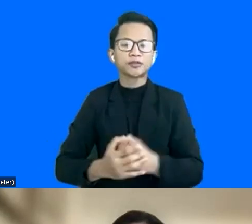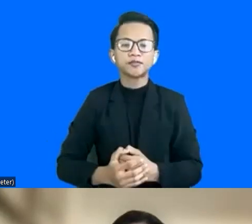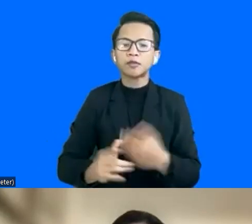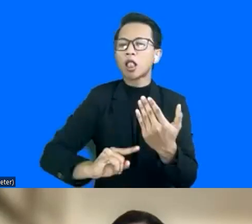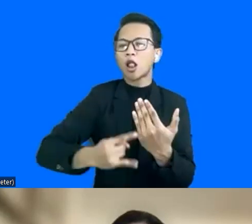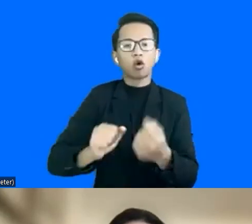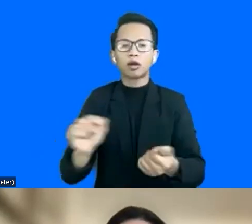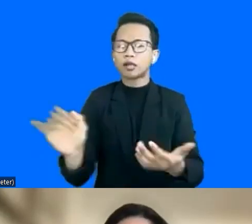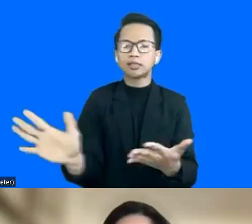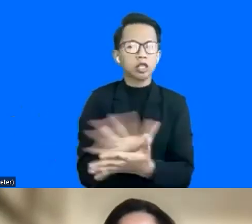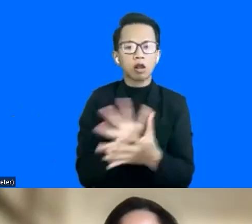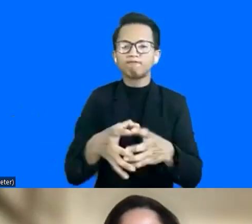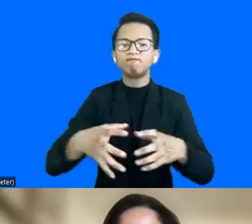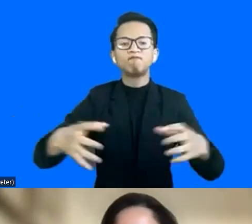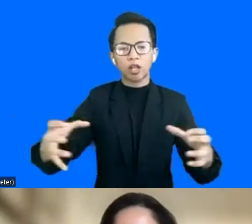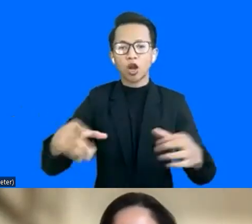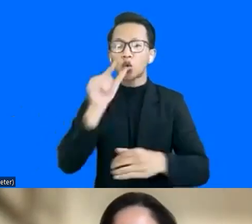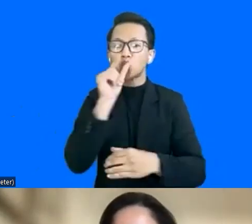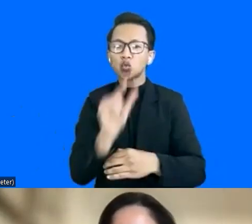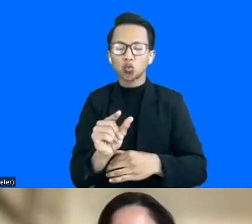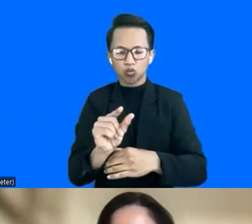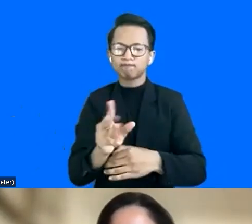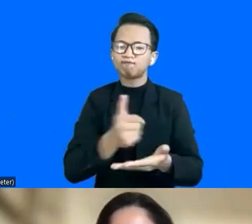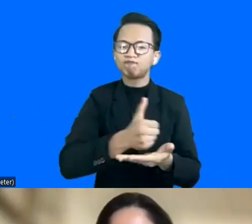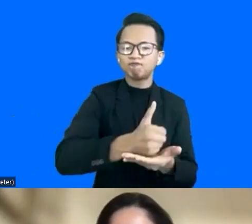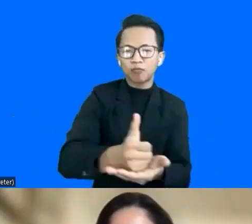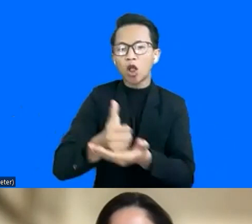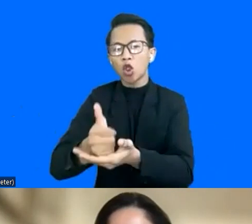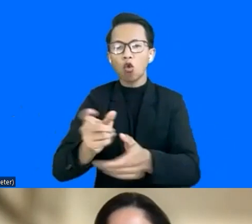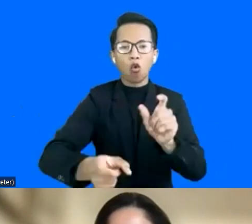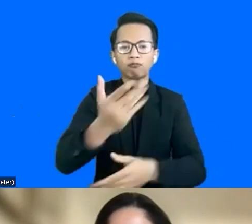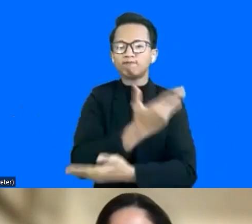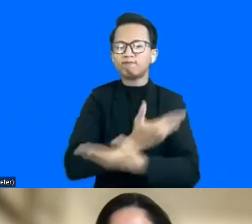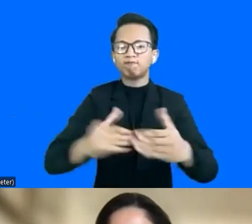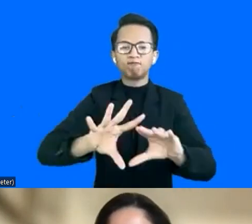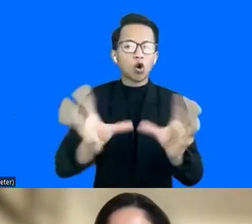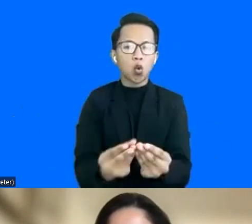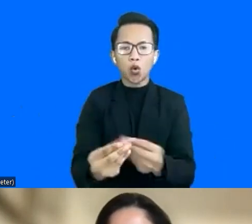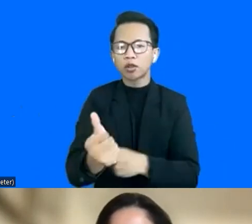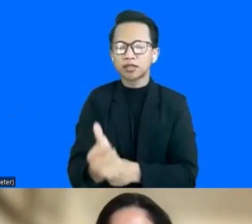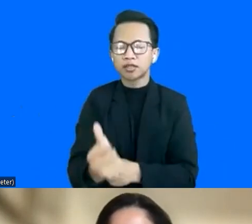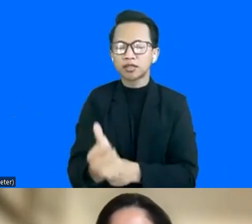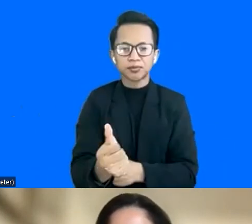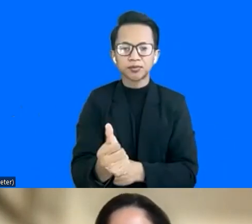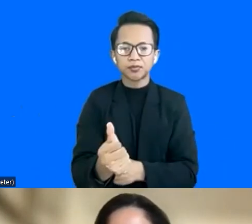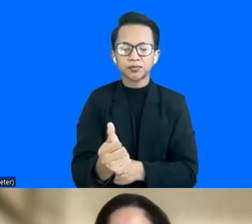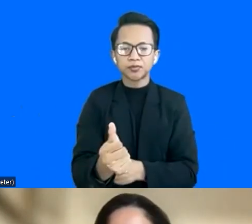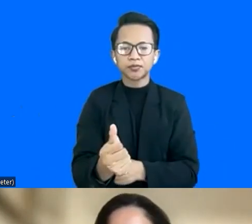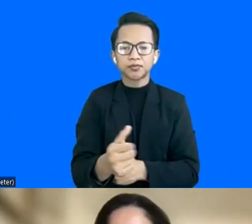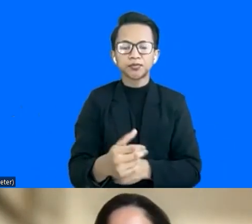potential in terms of fostering inclusion in the region but I think as everybody has agreed and that has come back as a